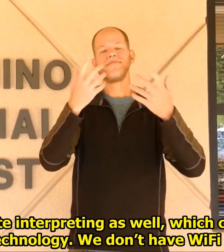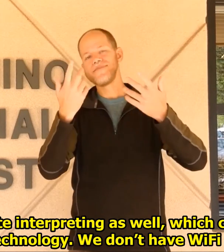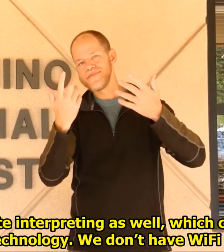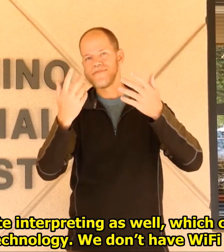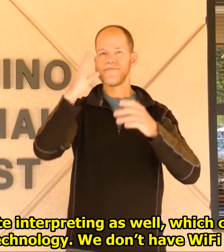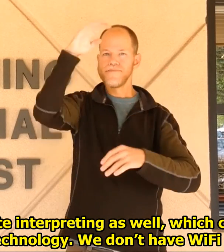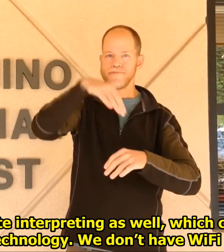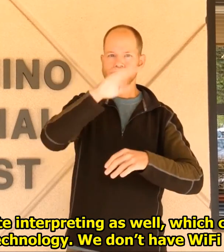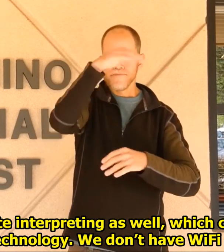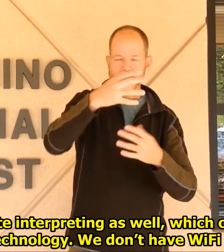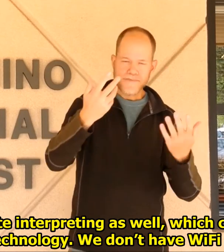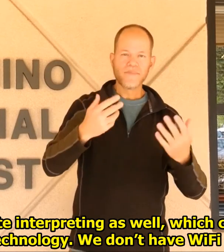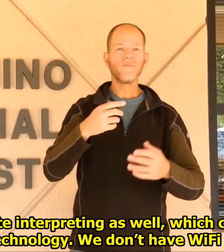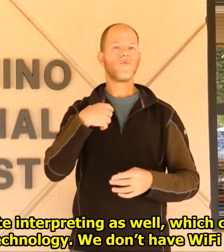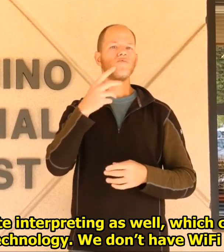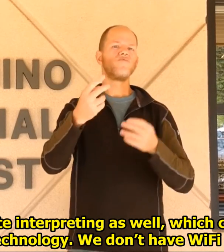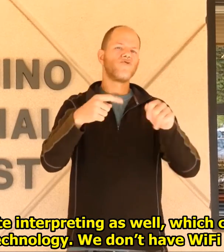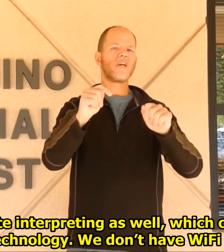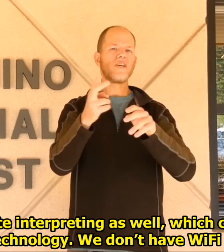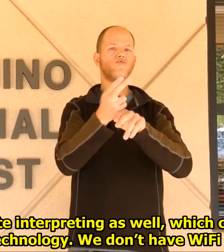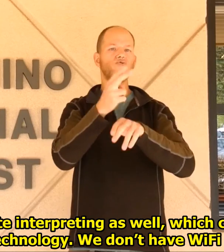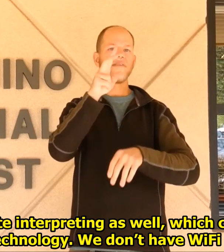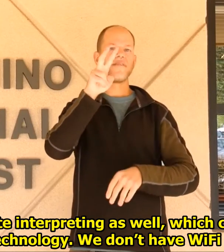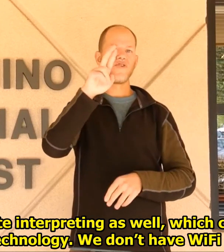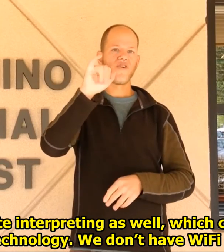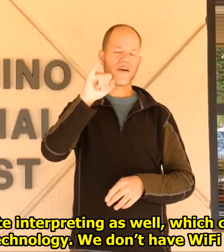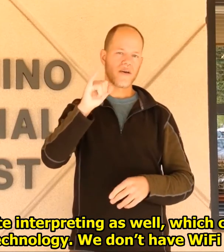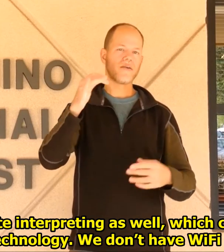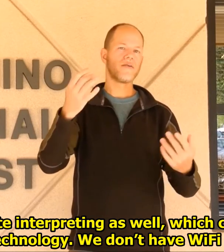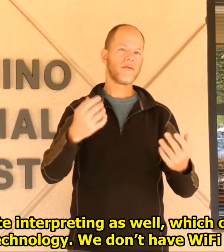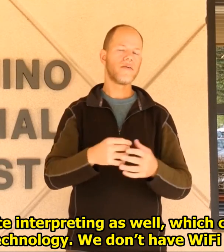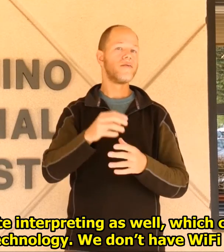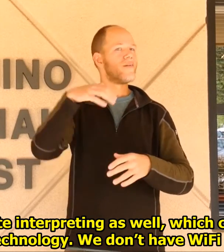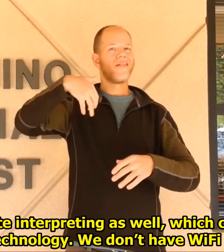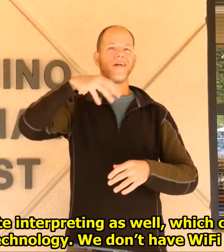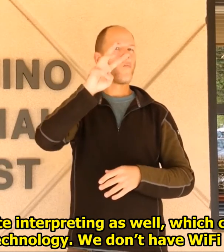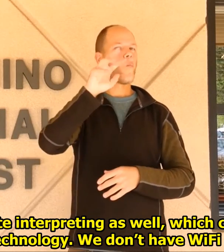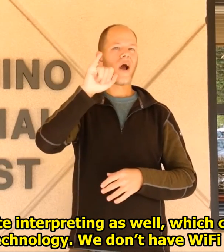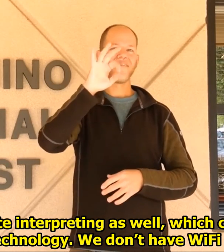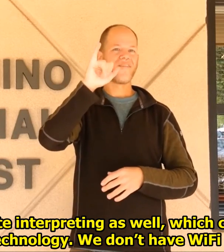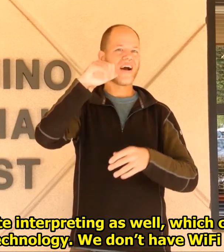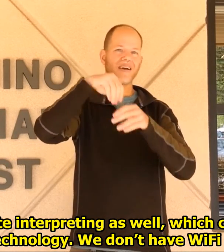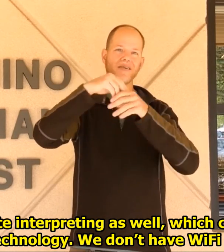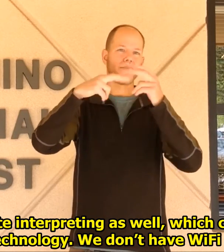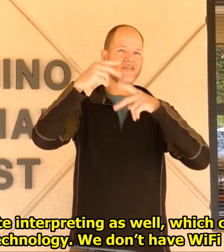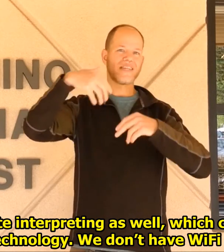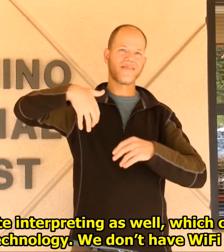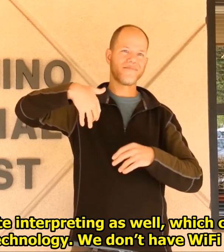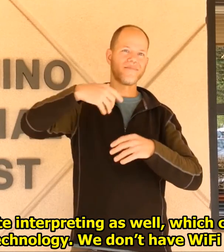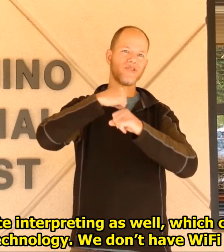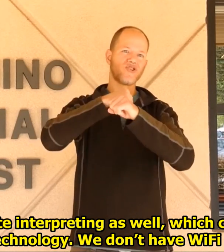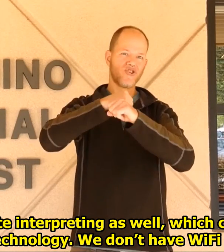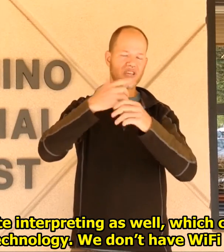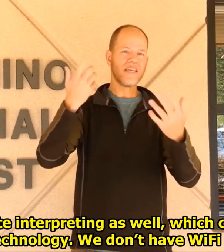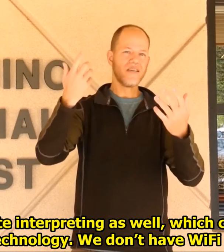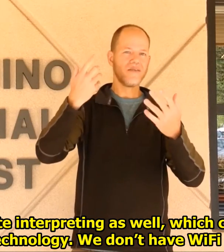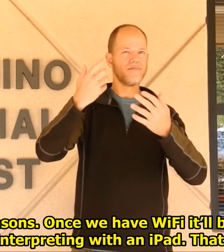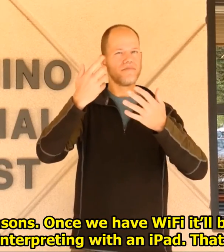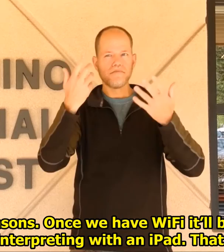remote interpreting as well which can be a challenge because of technology. We don't have Wi-Fi in the building